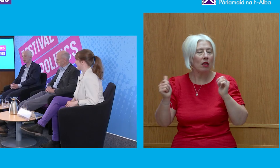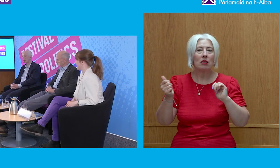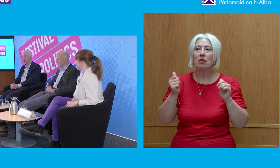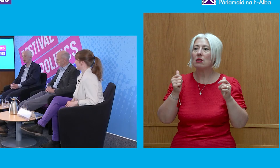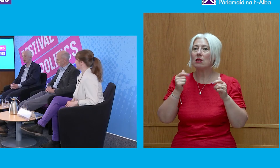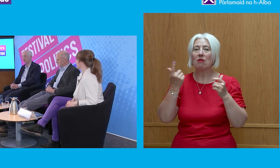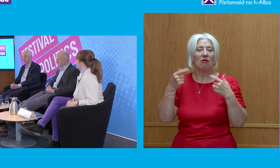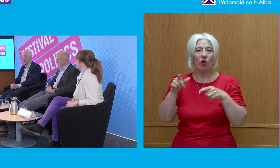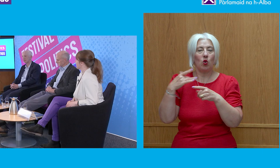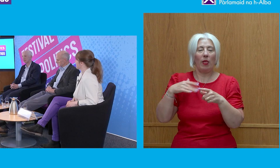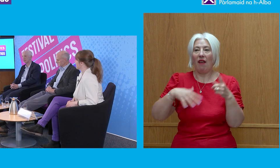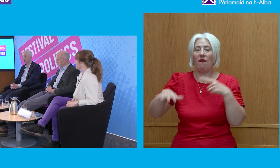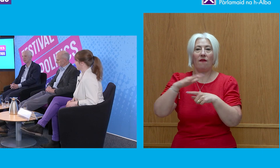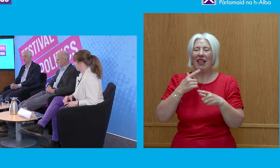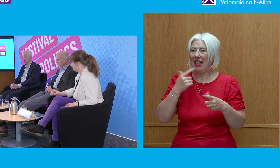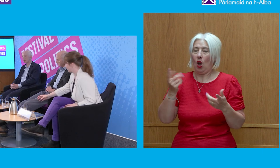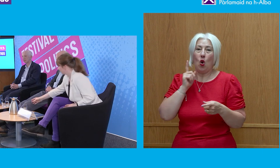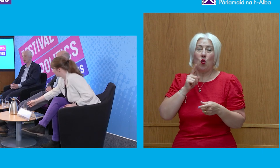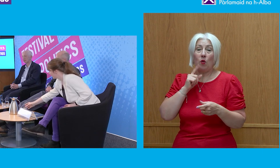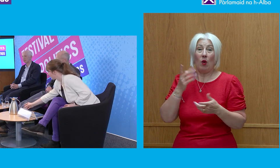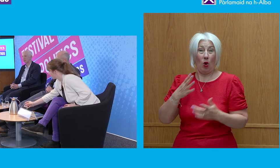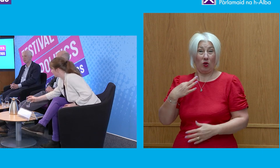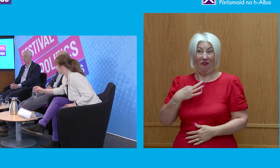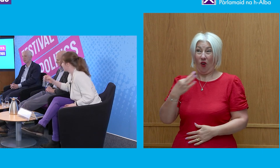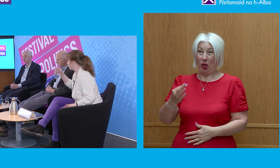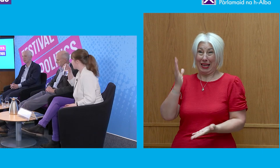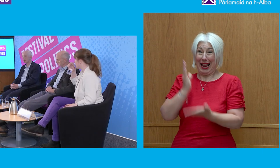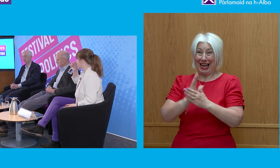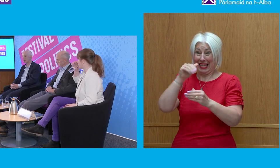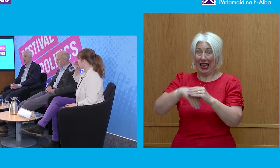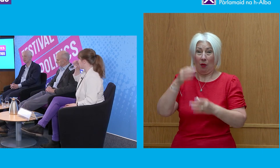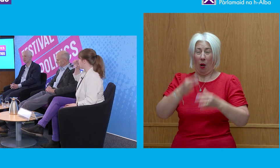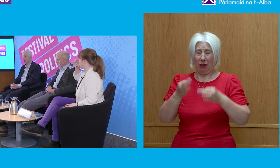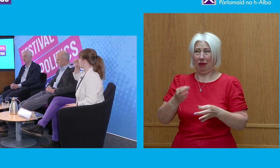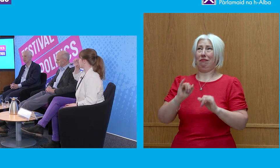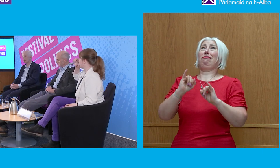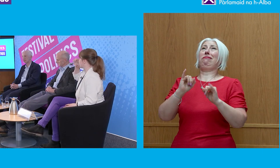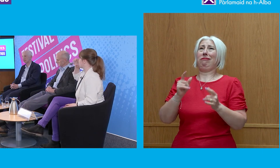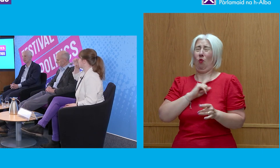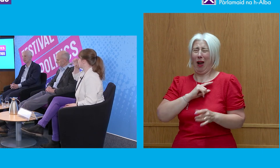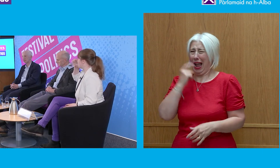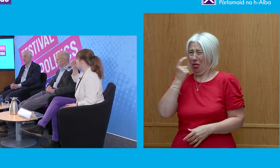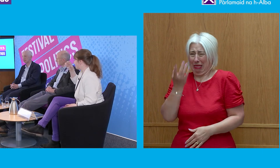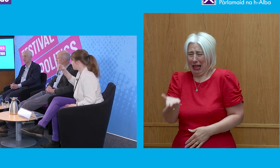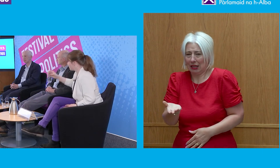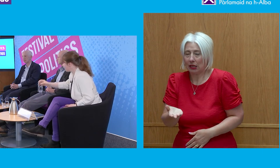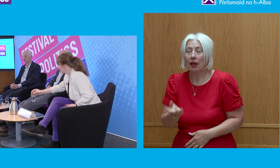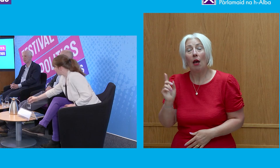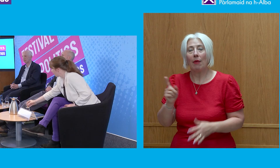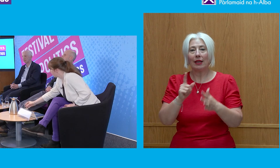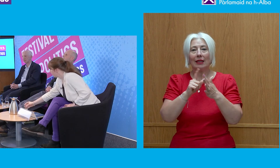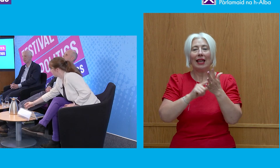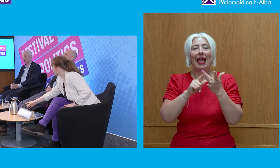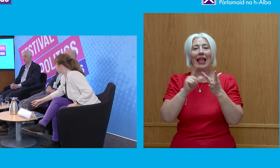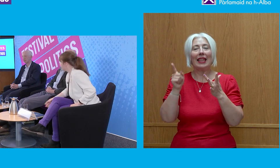in your street, the idea that anyone would voluntarily want to get into it is quite an incredible thought. But I know Ellie and,